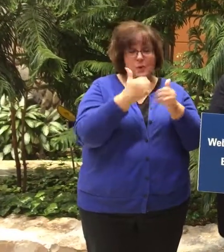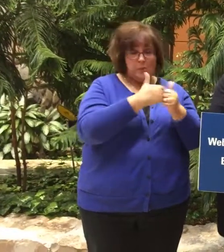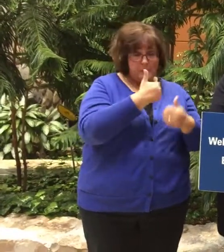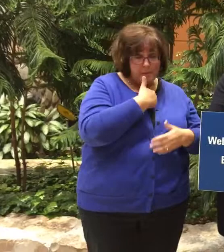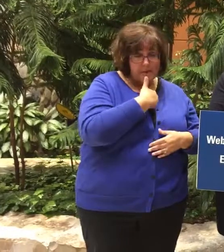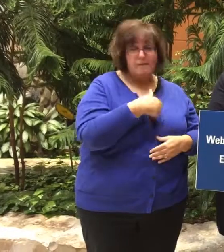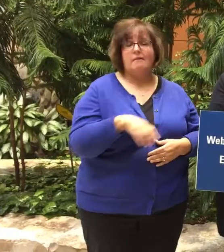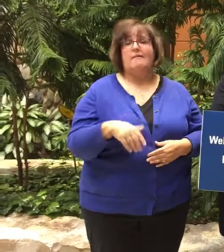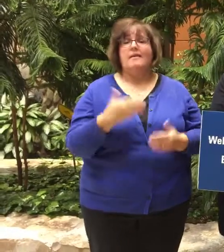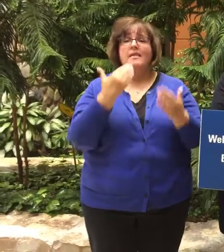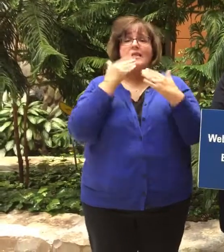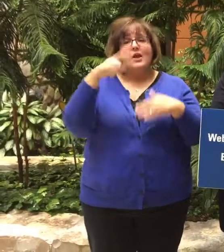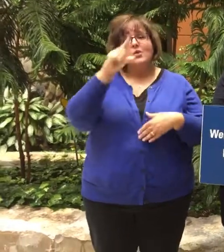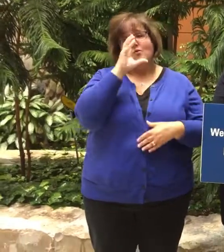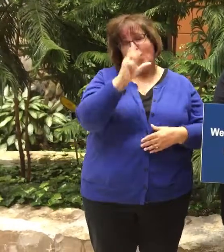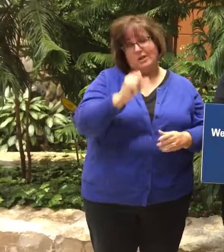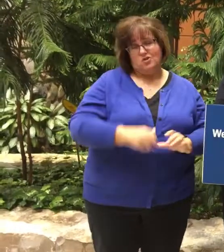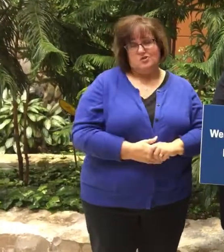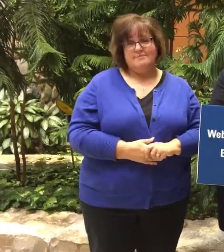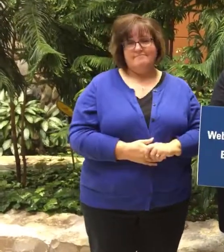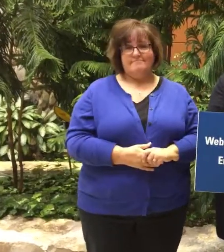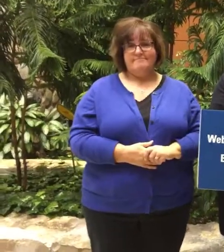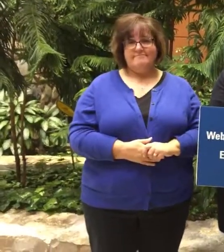me. My pleasure. And thank you for watching.